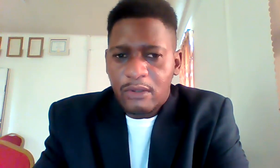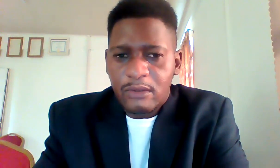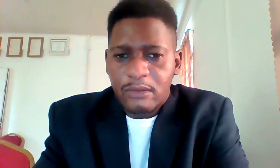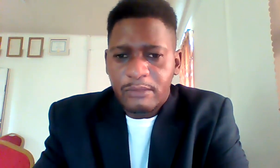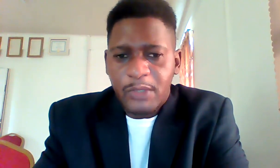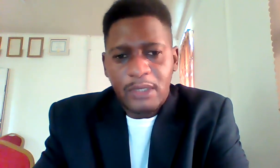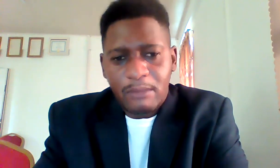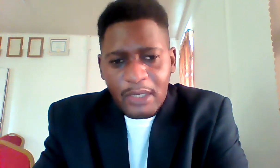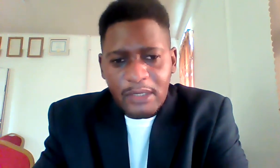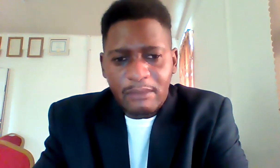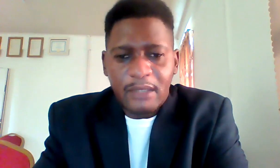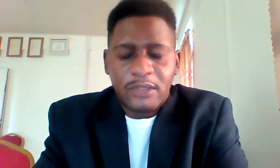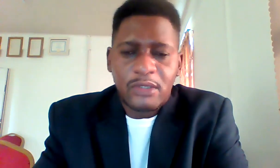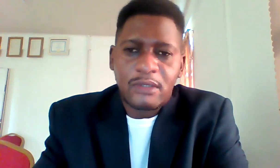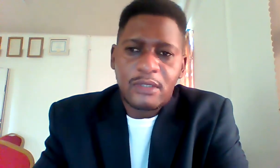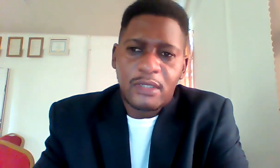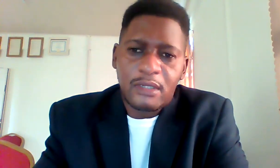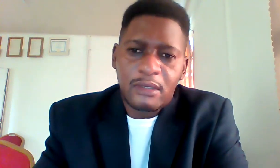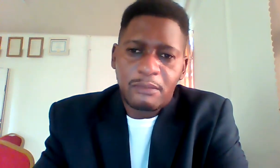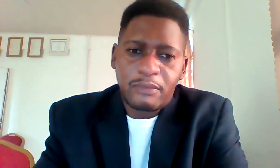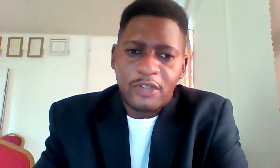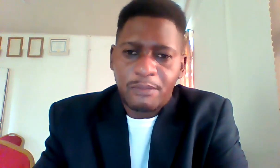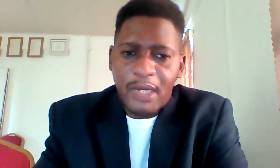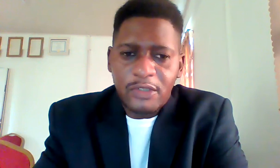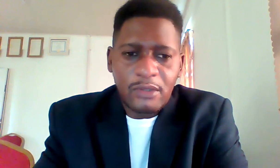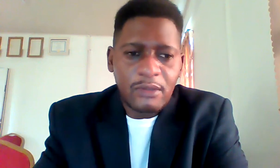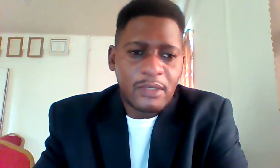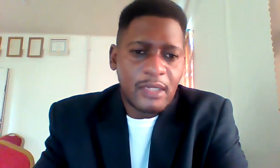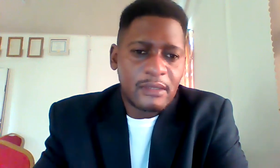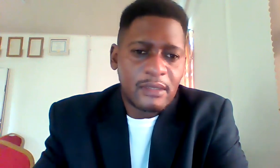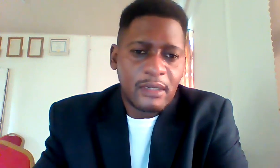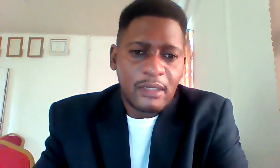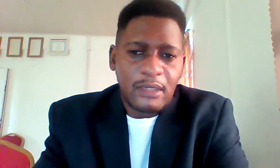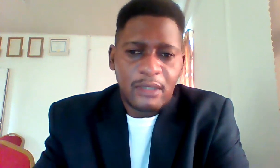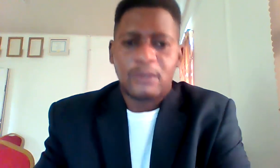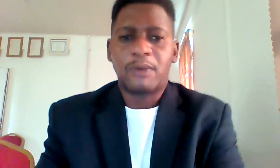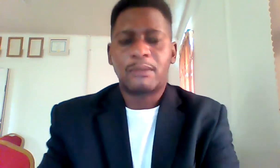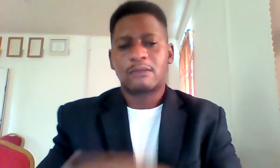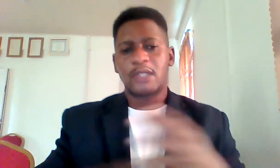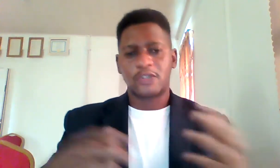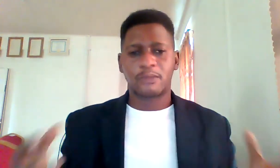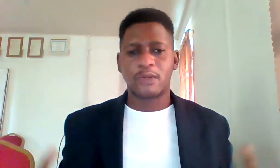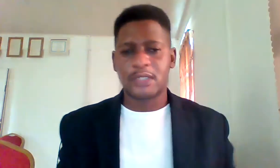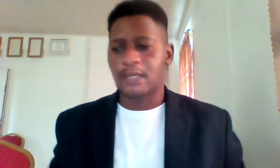between the marketing managers the project managers and you know the public relation personnel